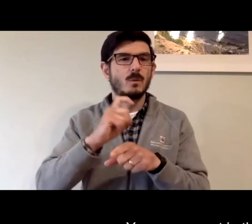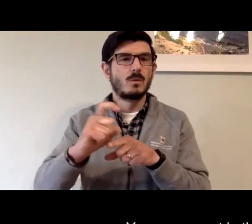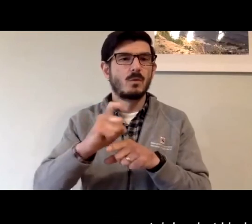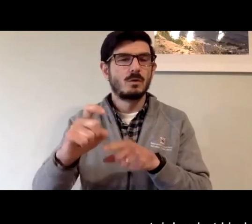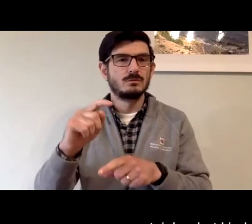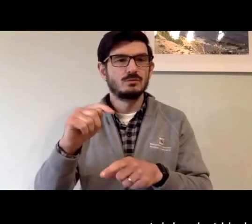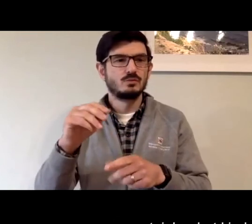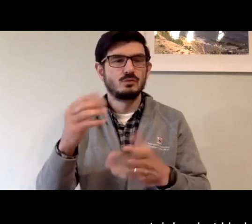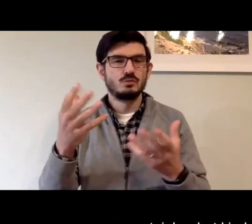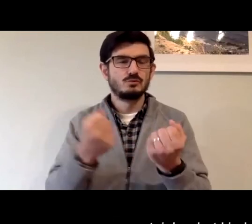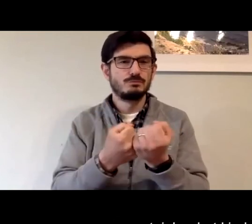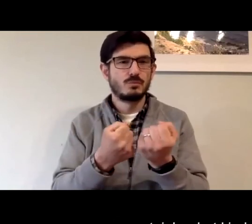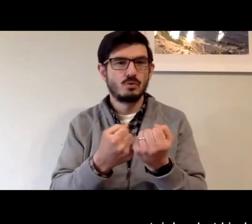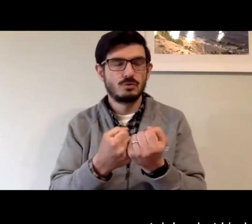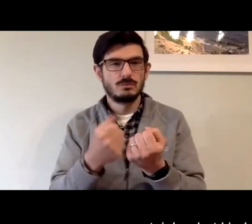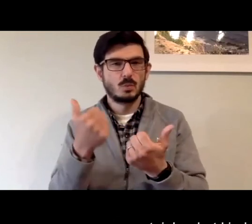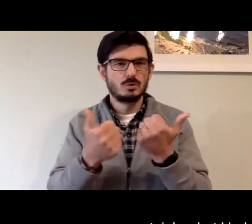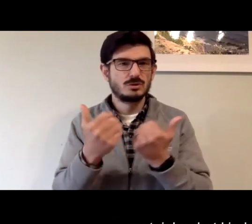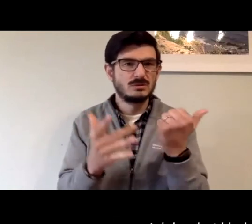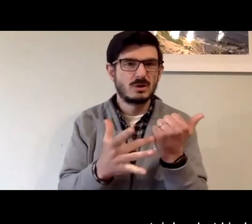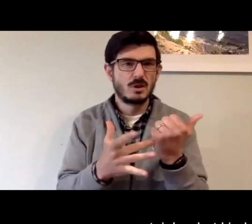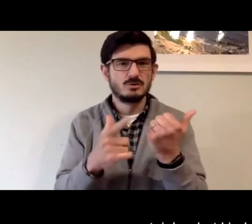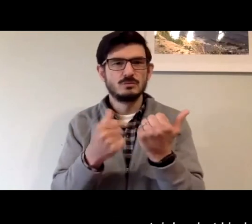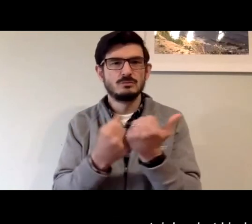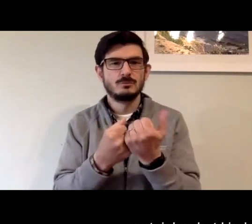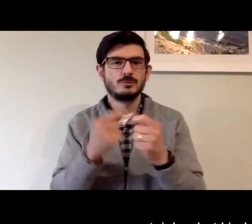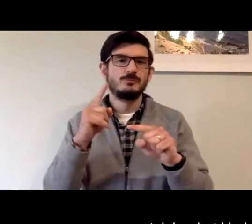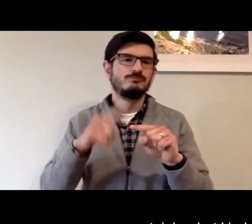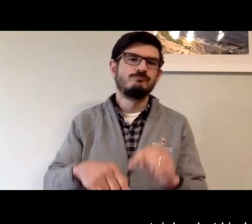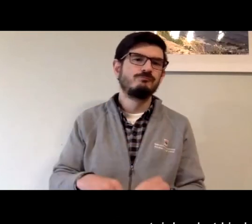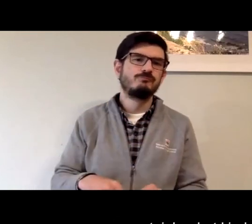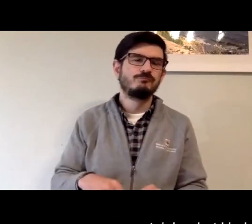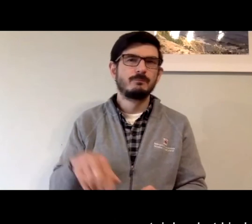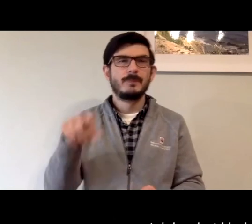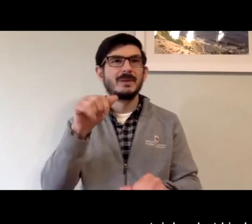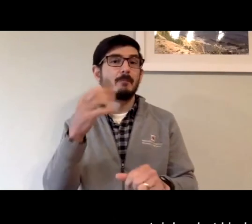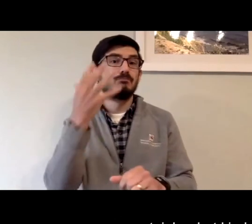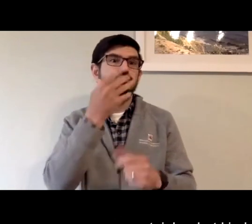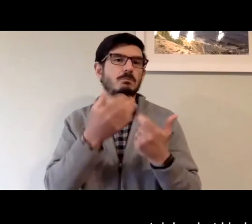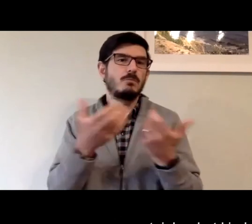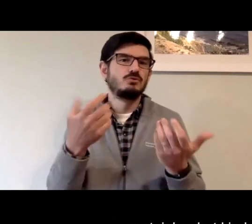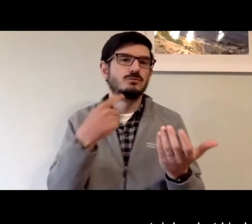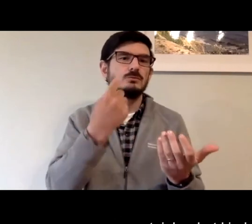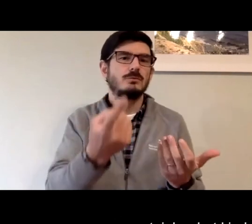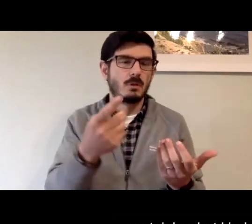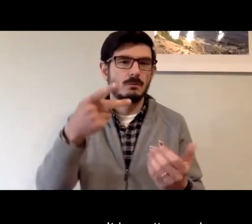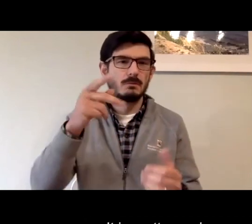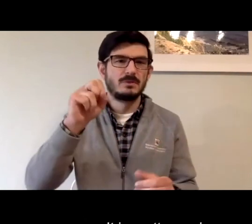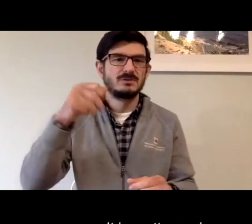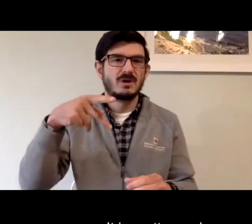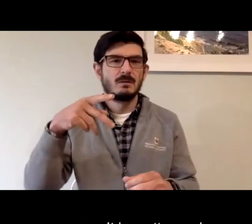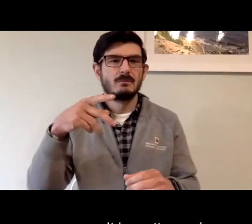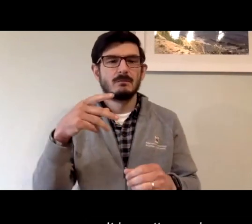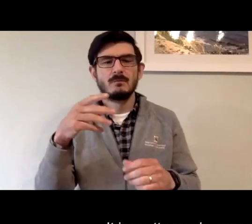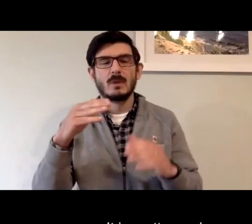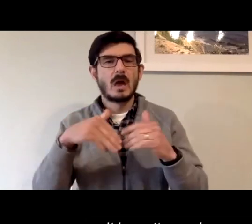And certainly what kinds of calls they will support, what kinds of technology they will use. It's pretty